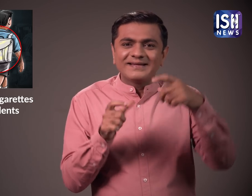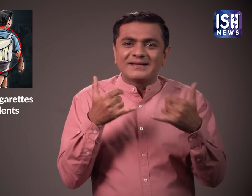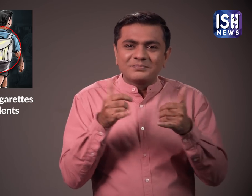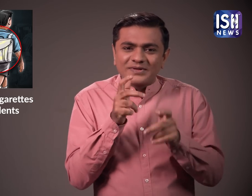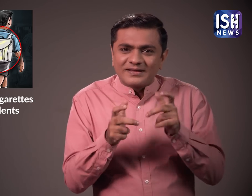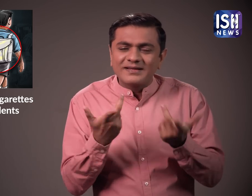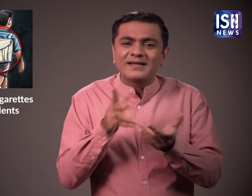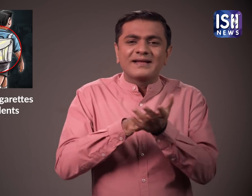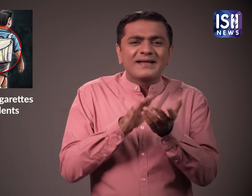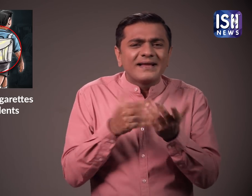in our bags.